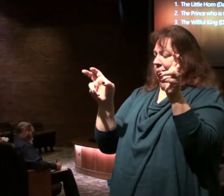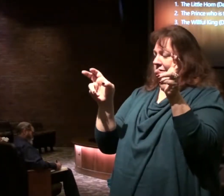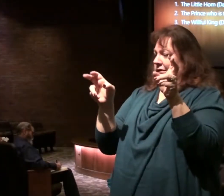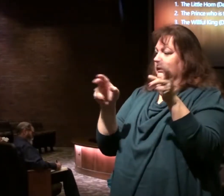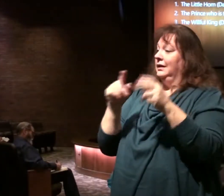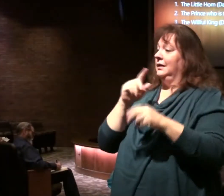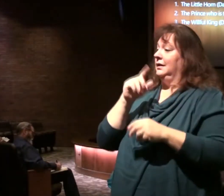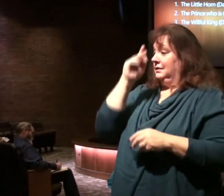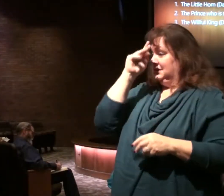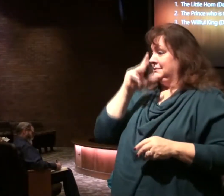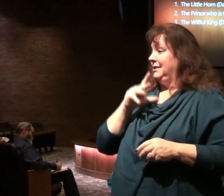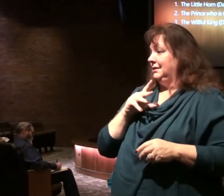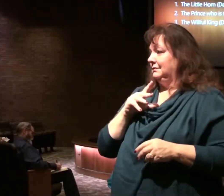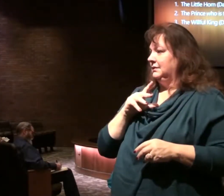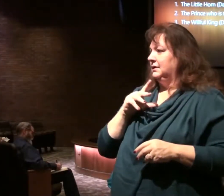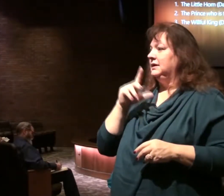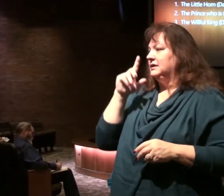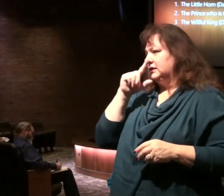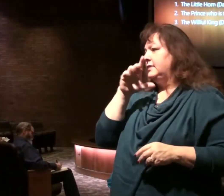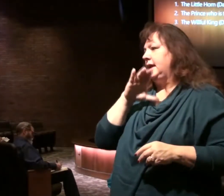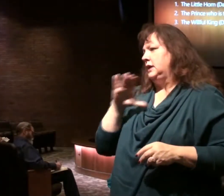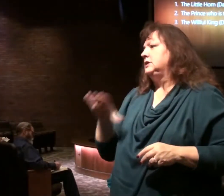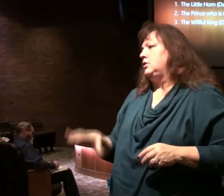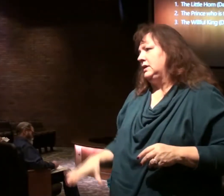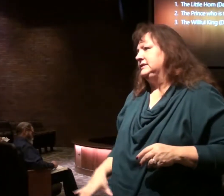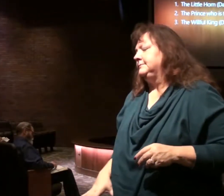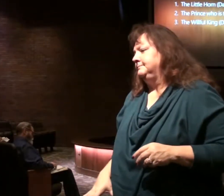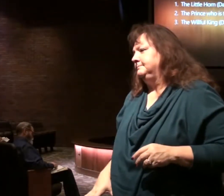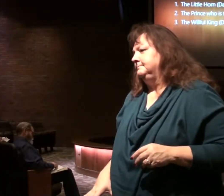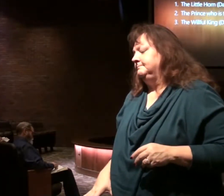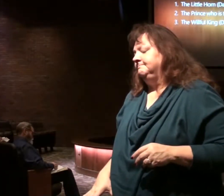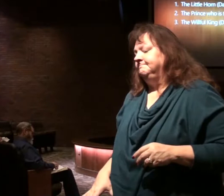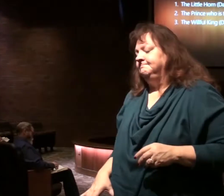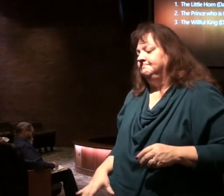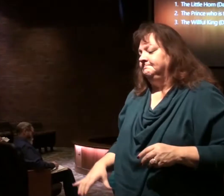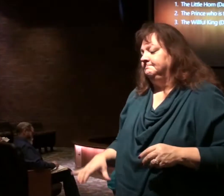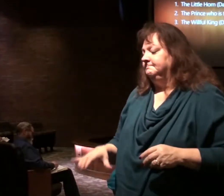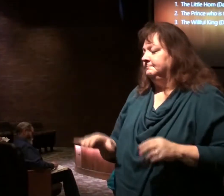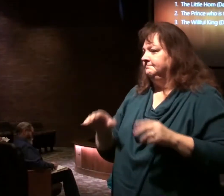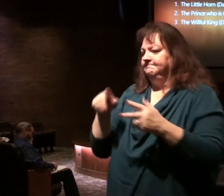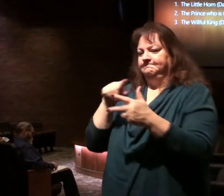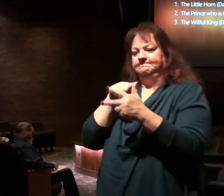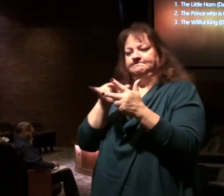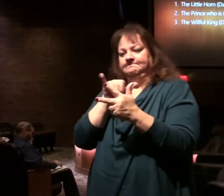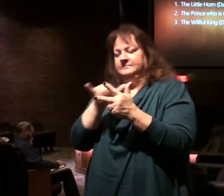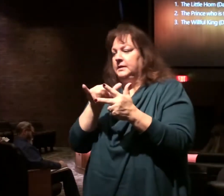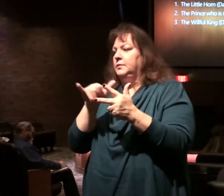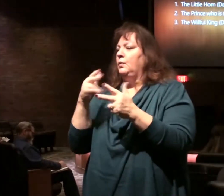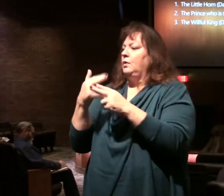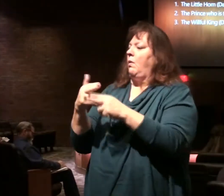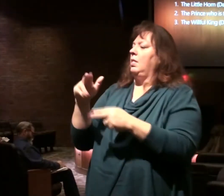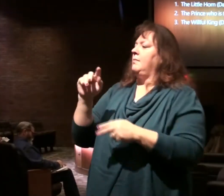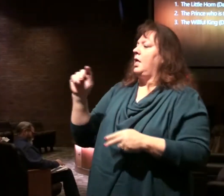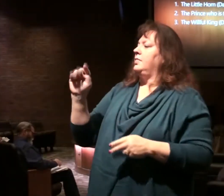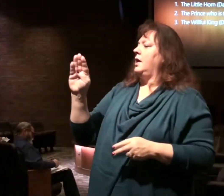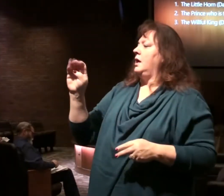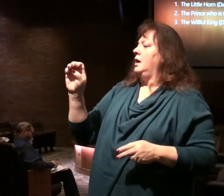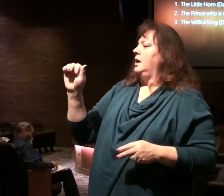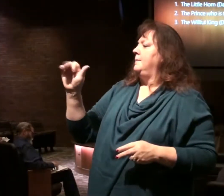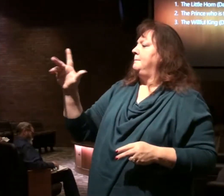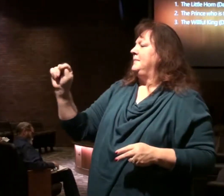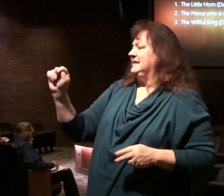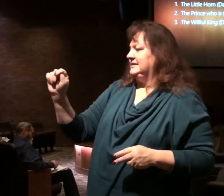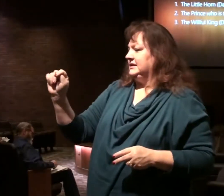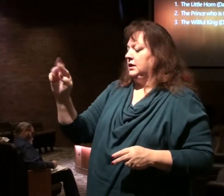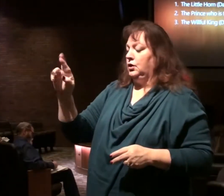later studies is the Antichrist. The same person as we're going to see as the beast in Revelation chapter